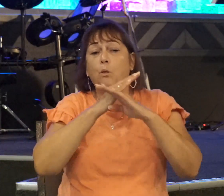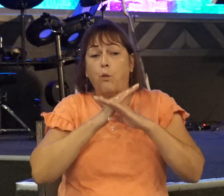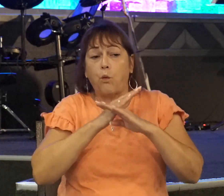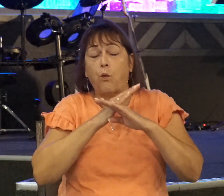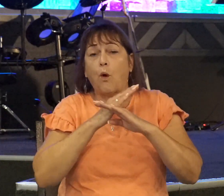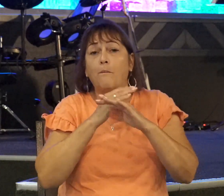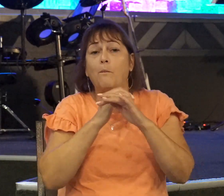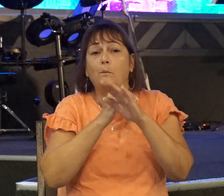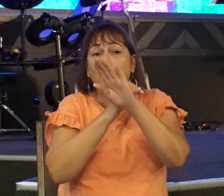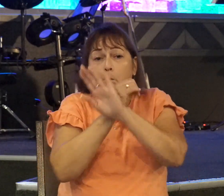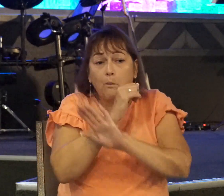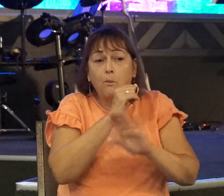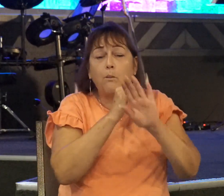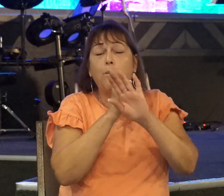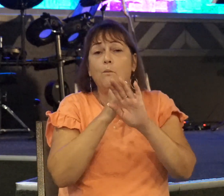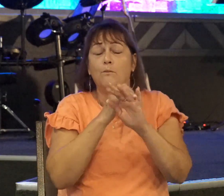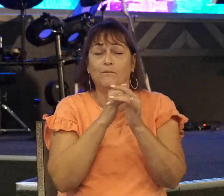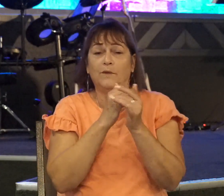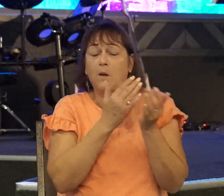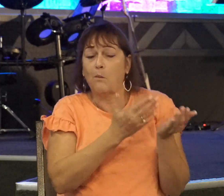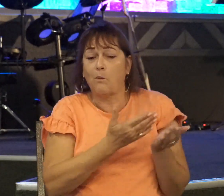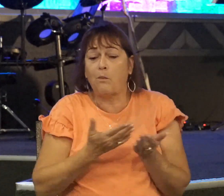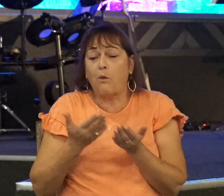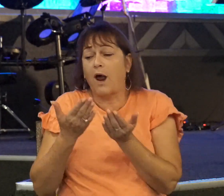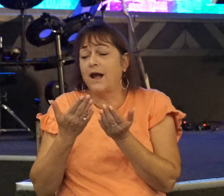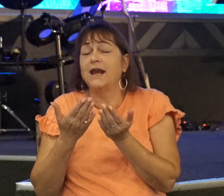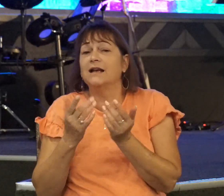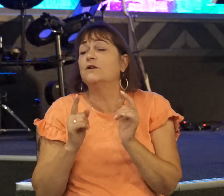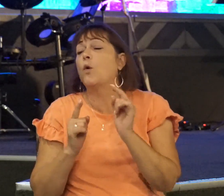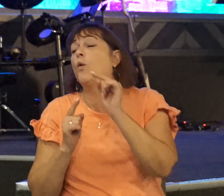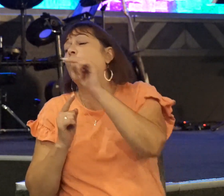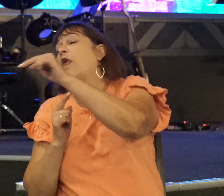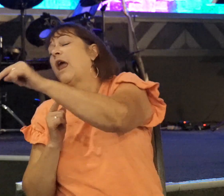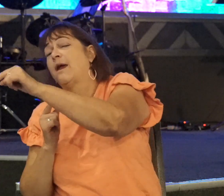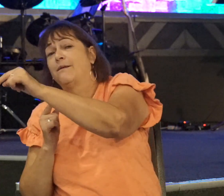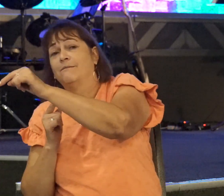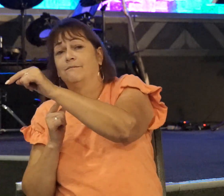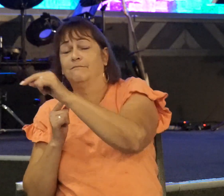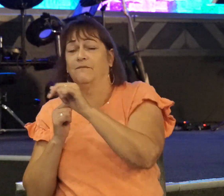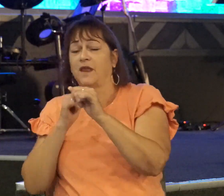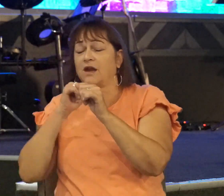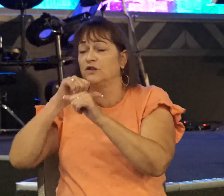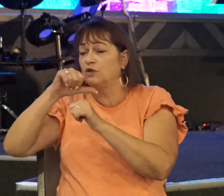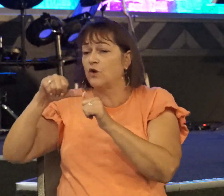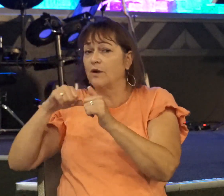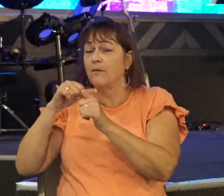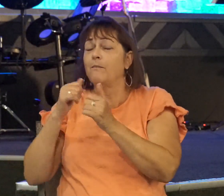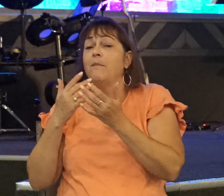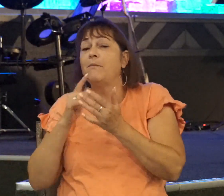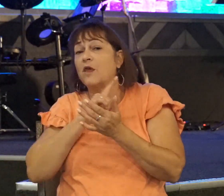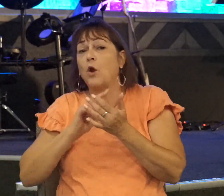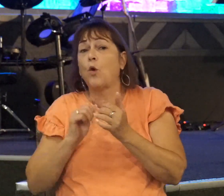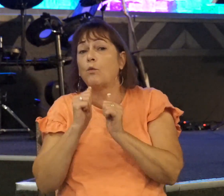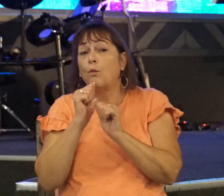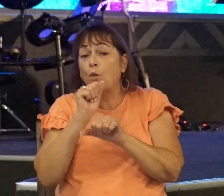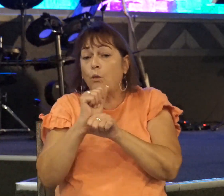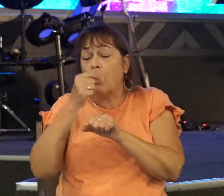to the garrison of these uncircumcised. It may be that the Lord will work for us. For nothing